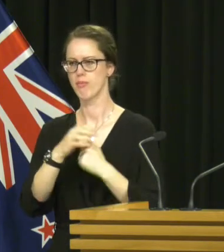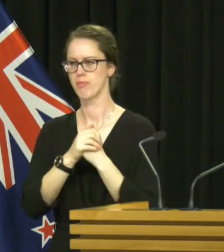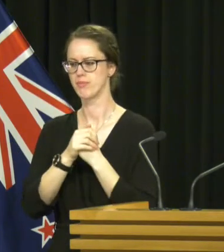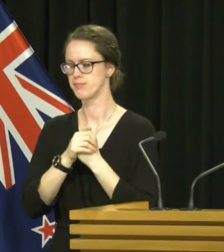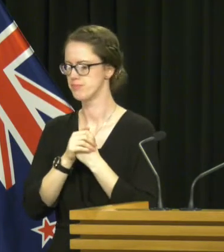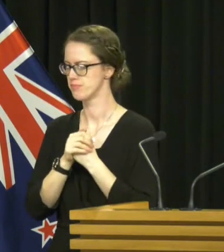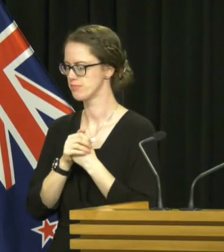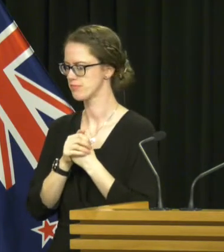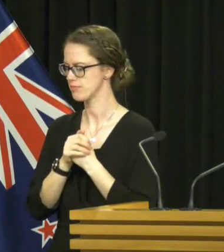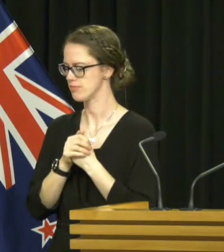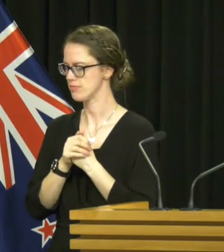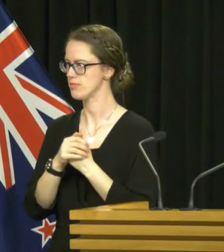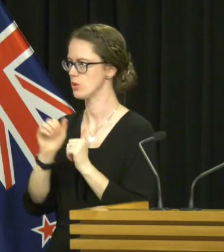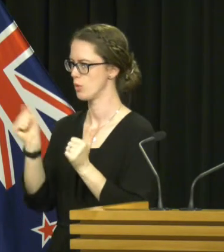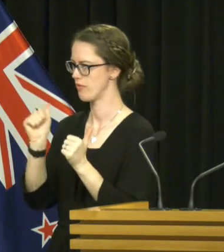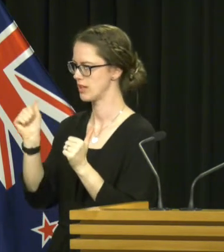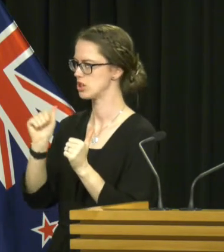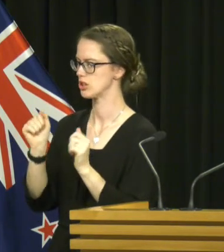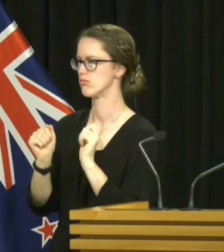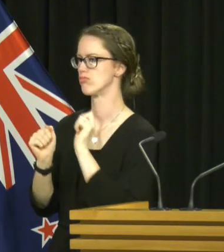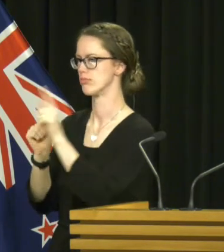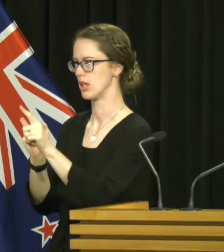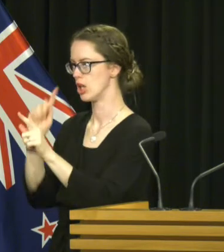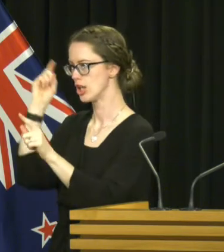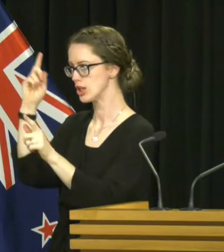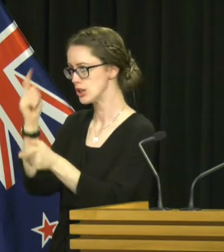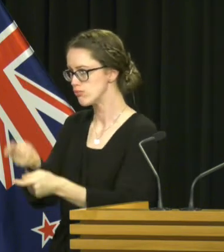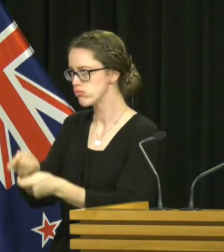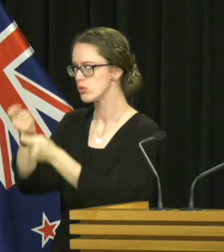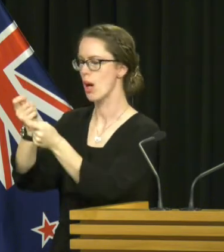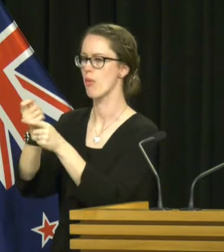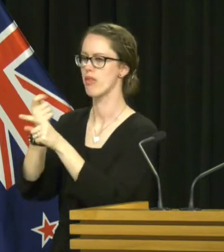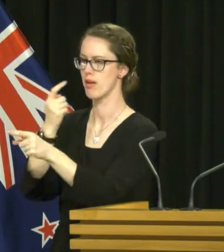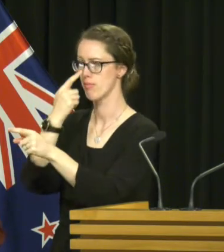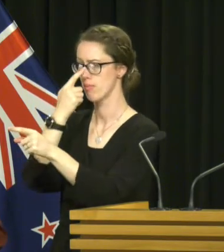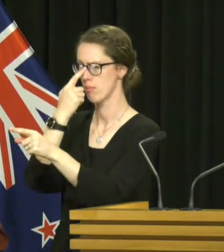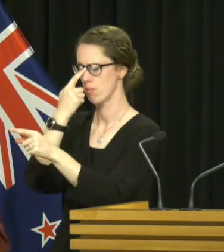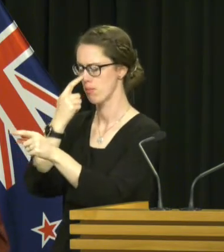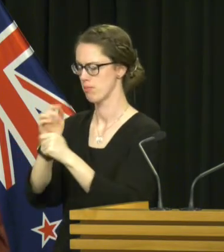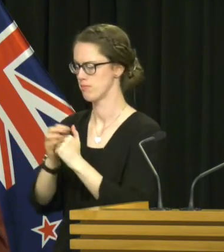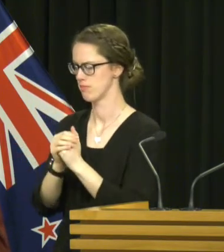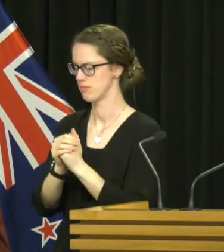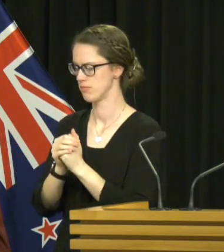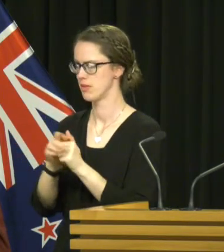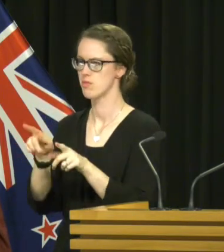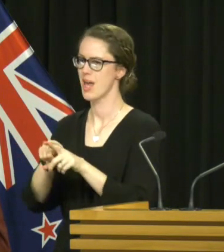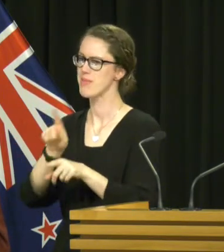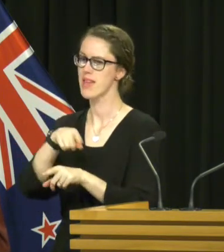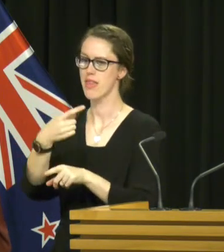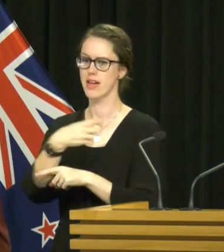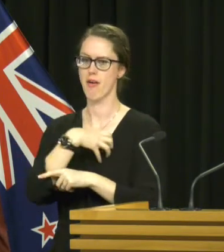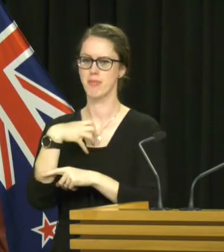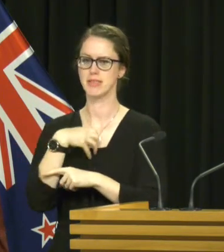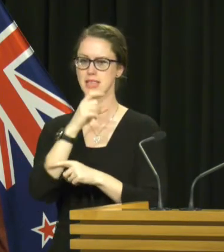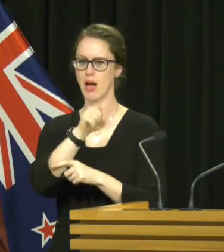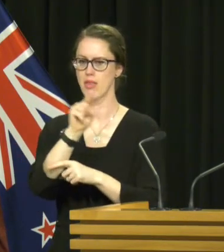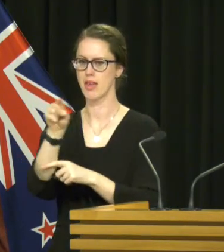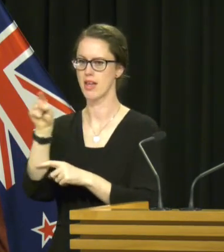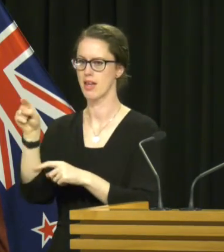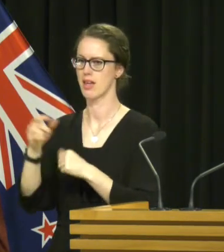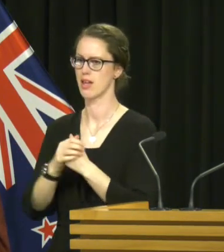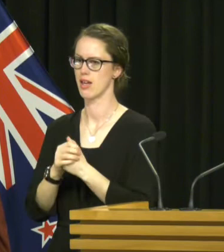we did raise those concerns as other governments have. We're certainly not